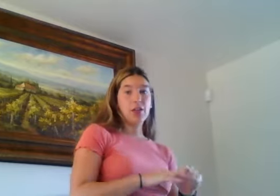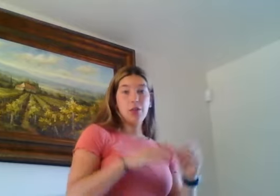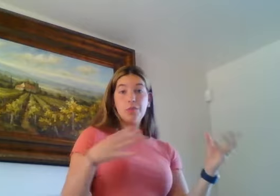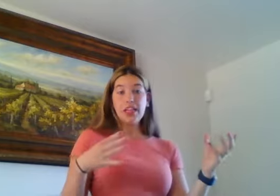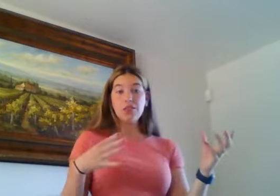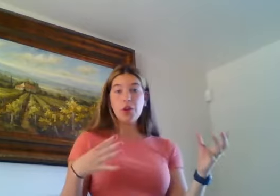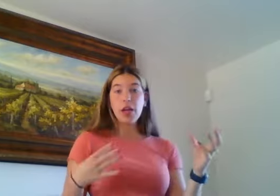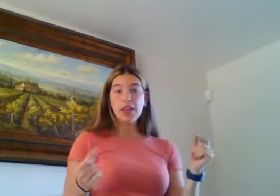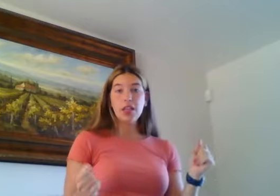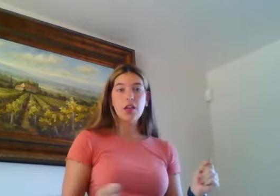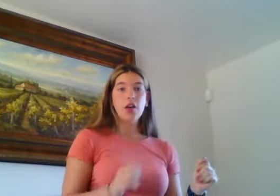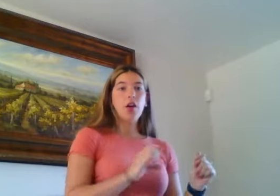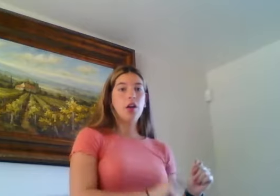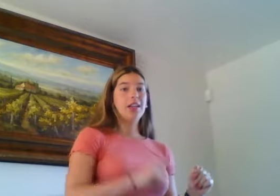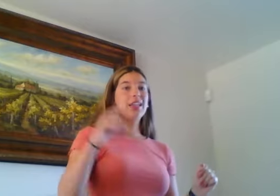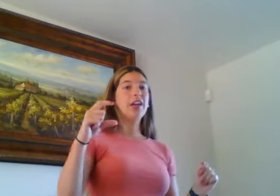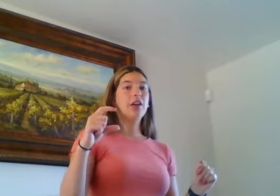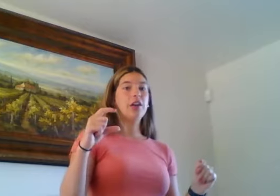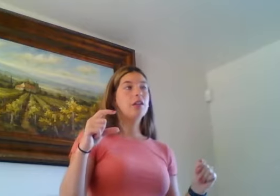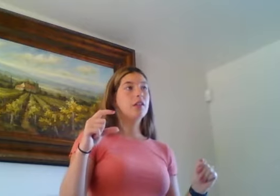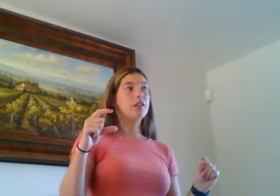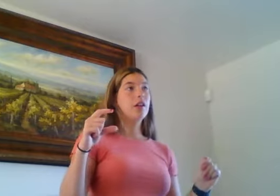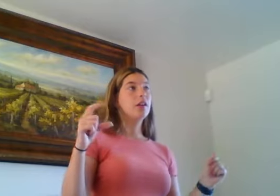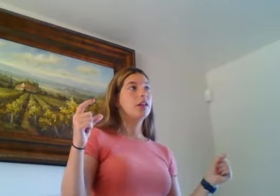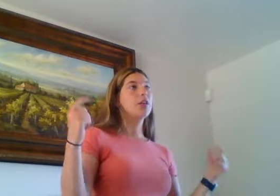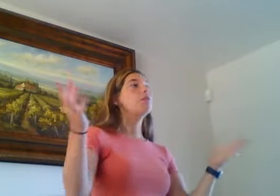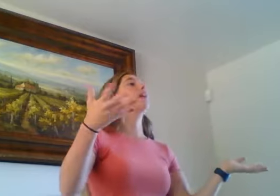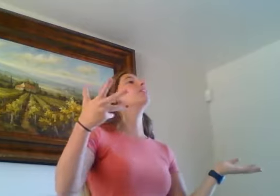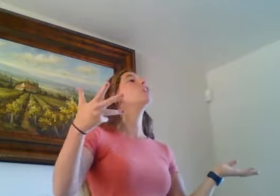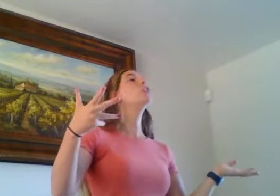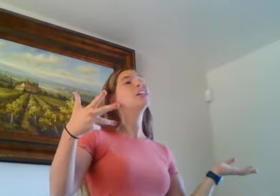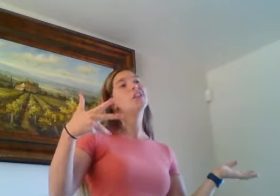in your space for it. Unclear. Can we practice all together?